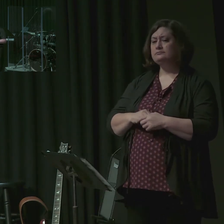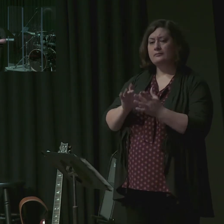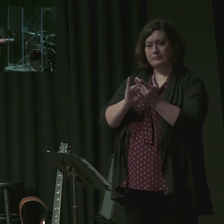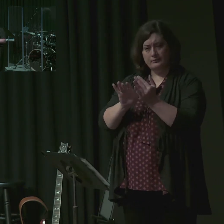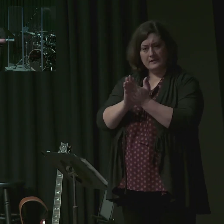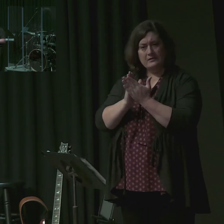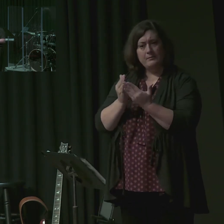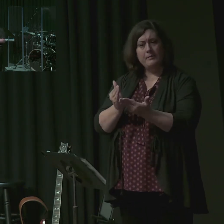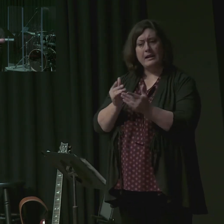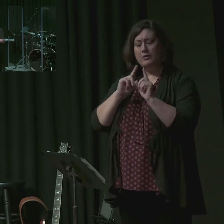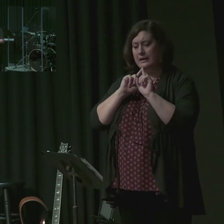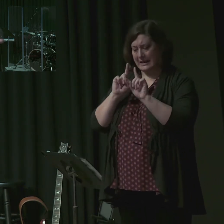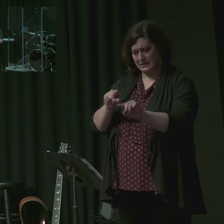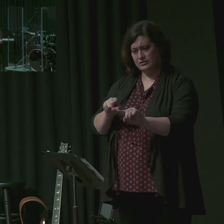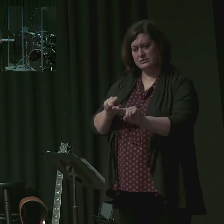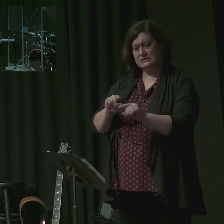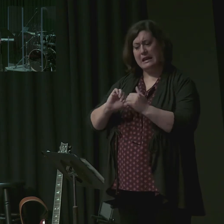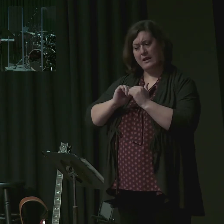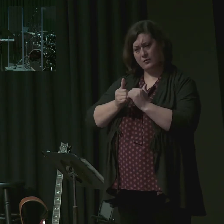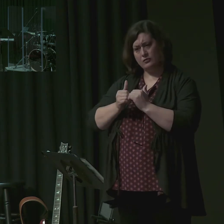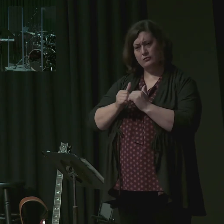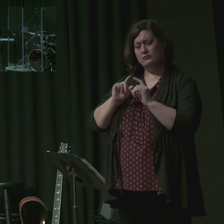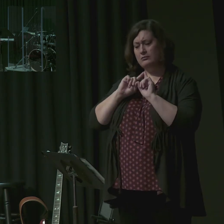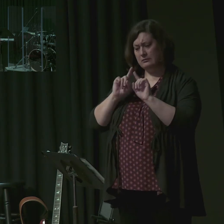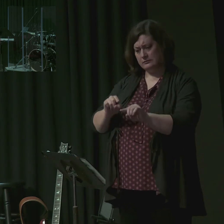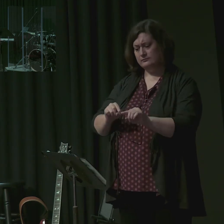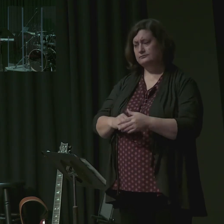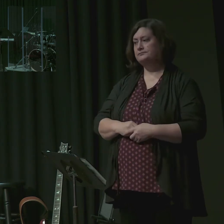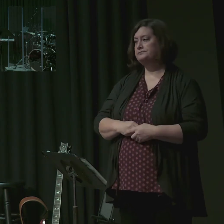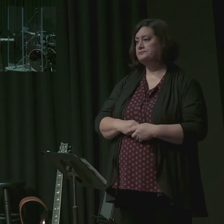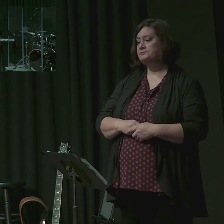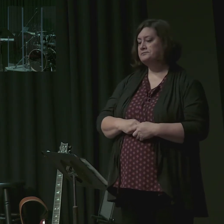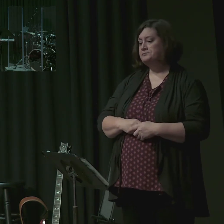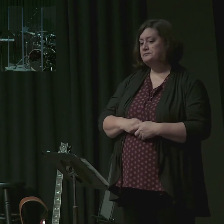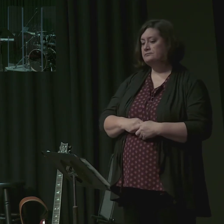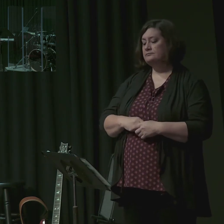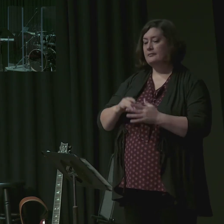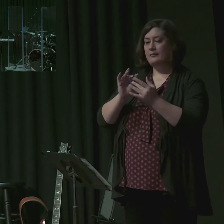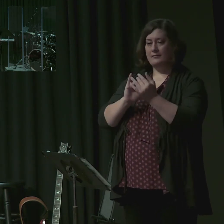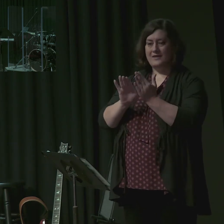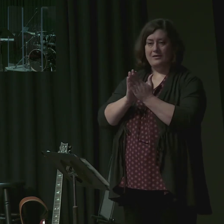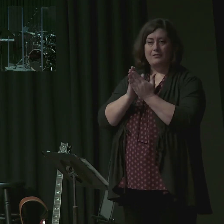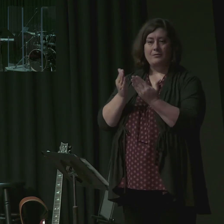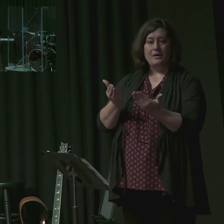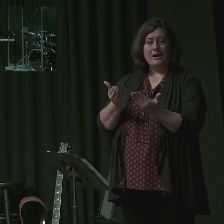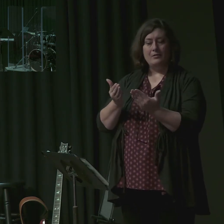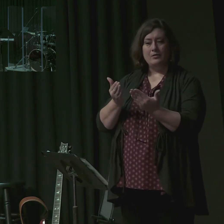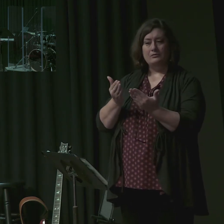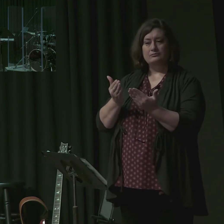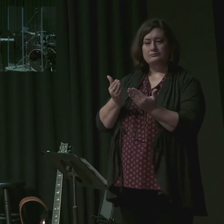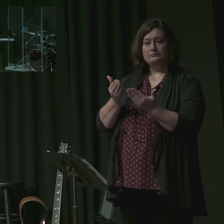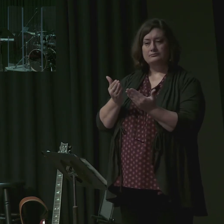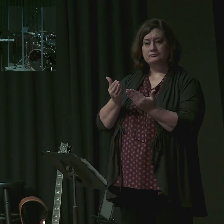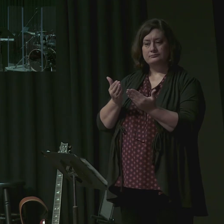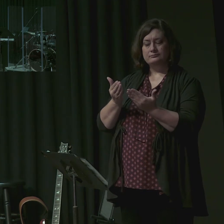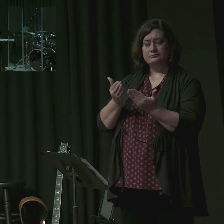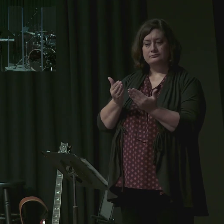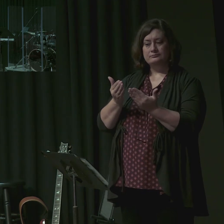here in this text answer that question. For the man of God has the sufficient Scripture, and the text rings